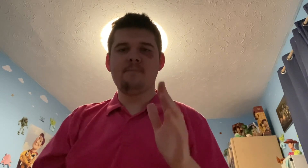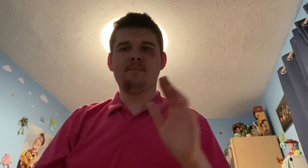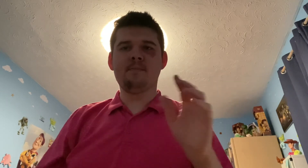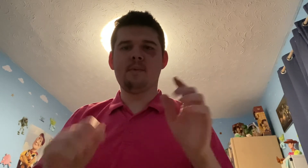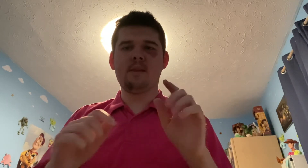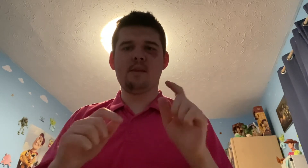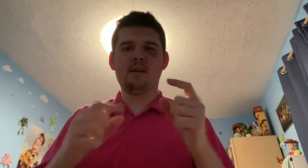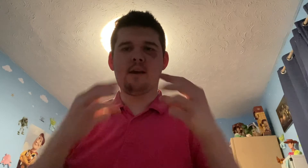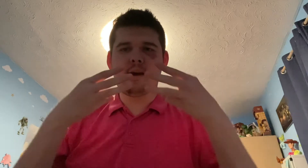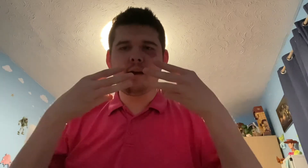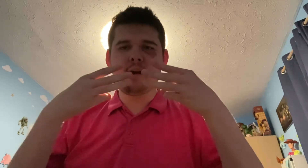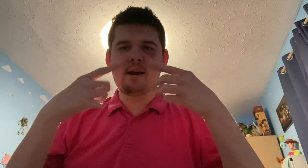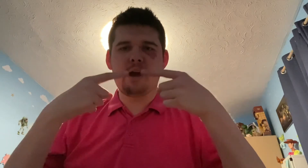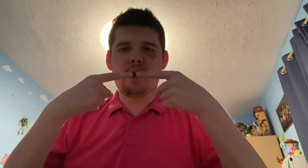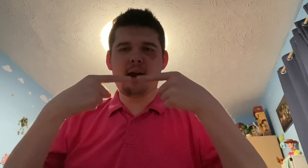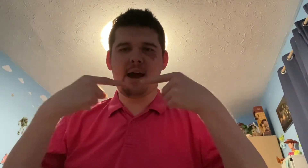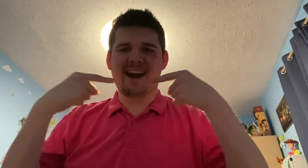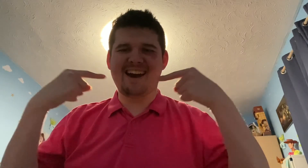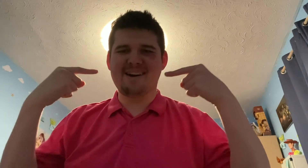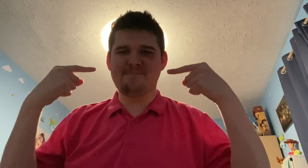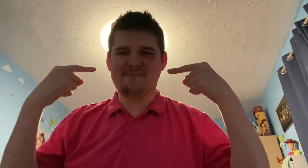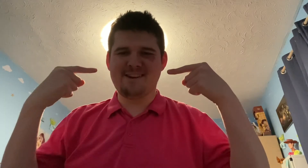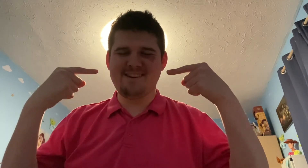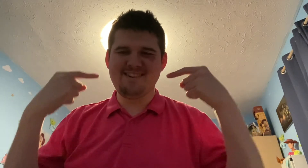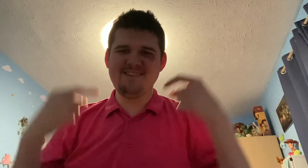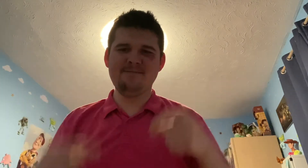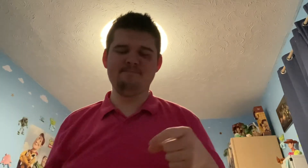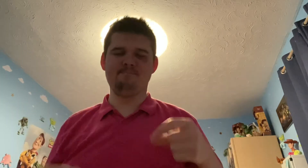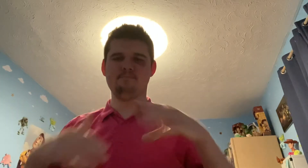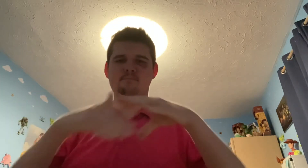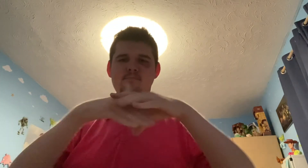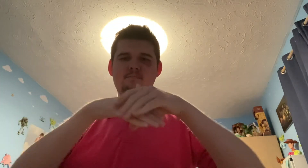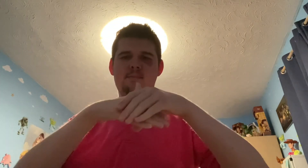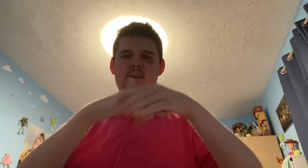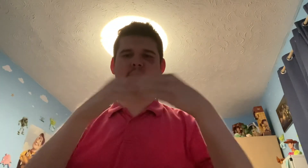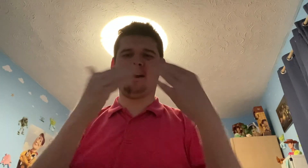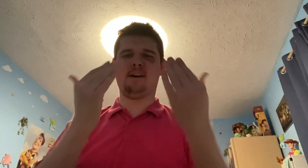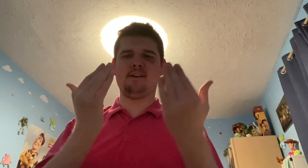And happy days.